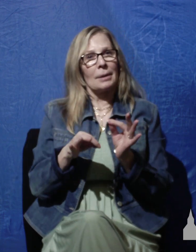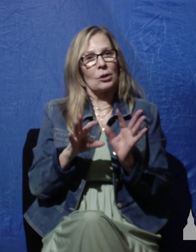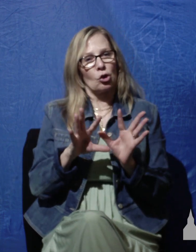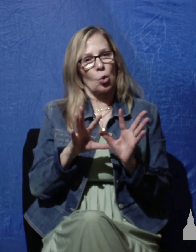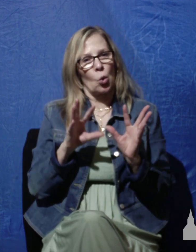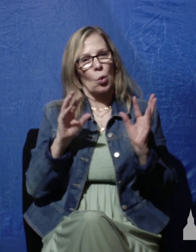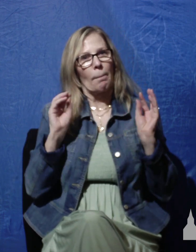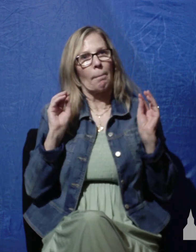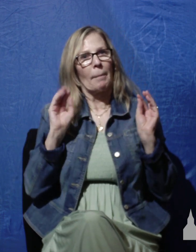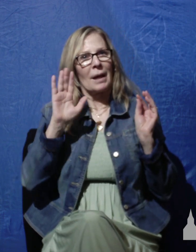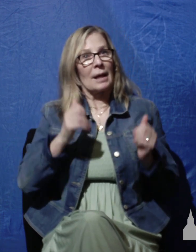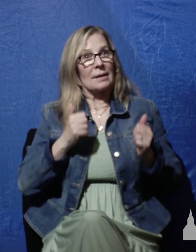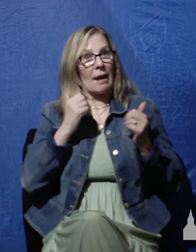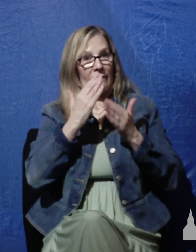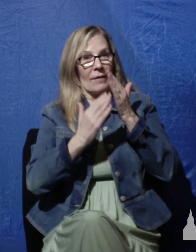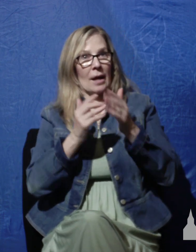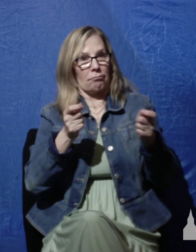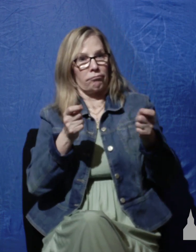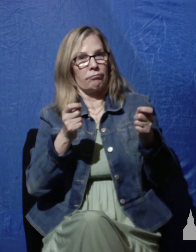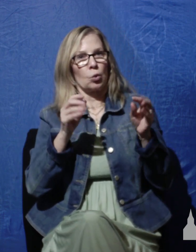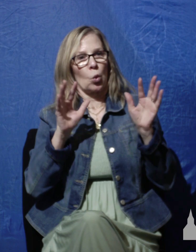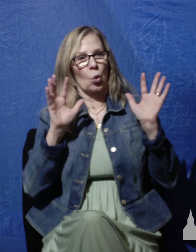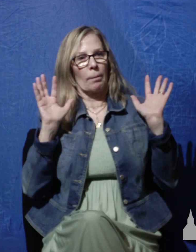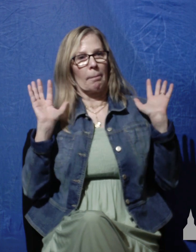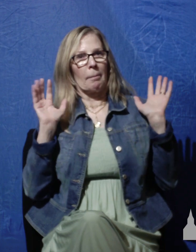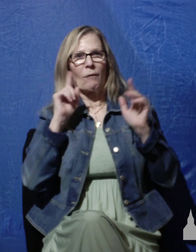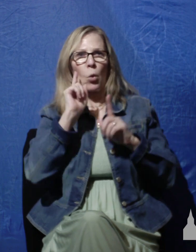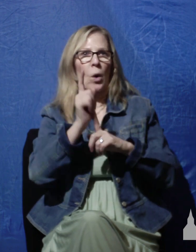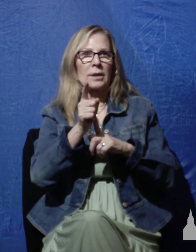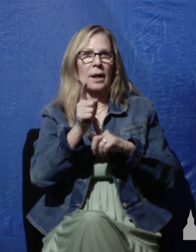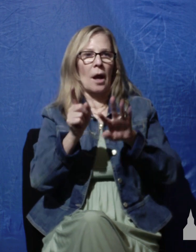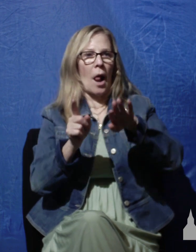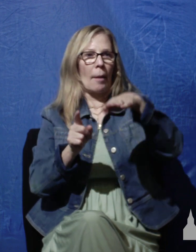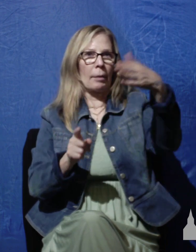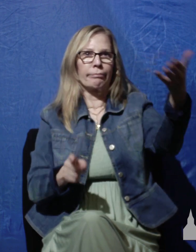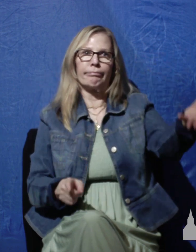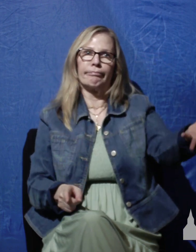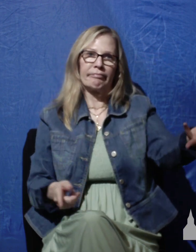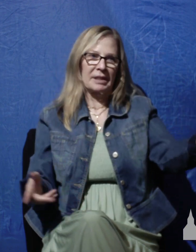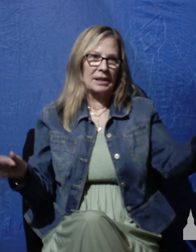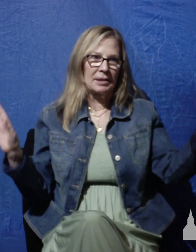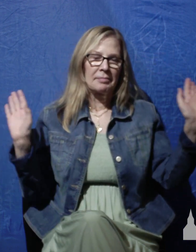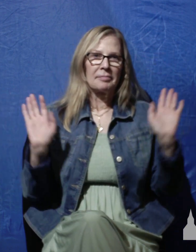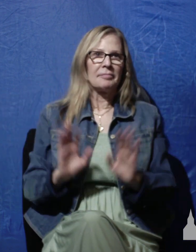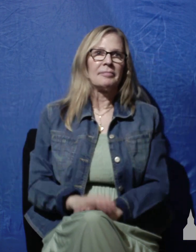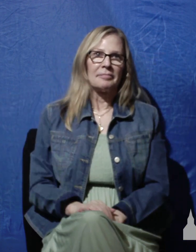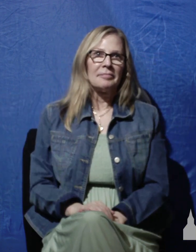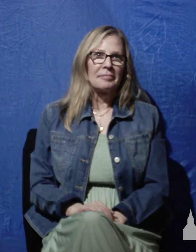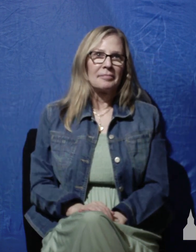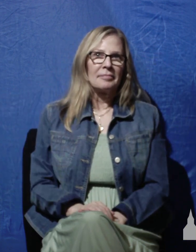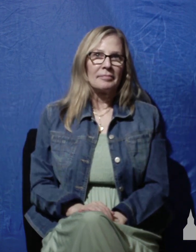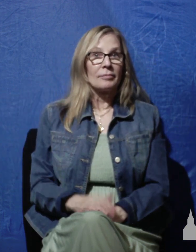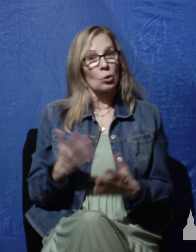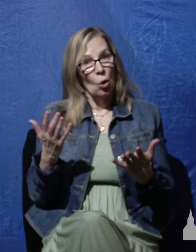sustaining hand from you for just one second and you would die therefore like David